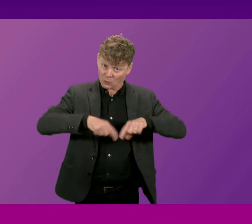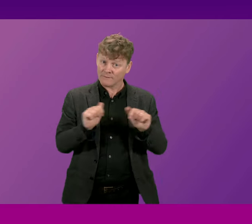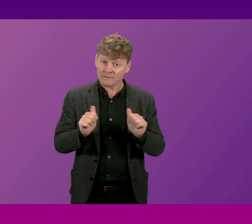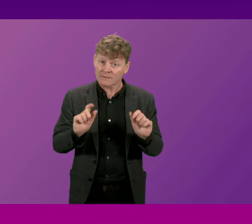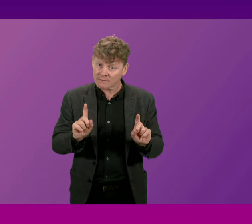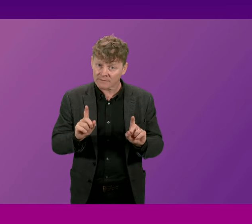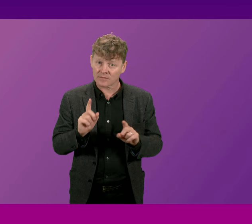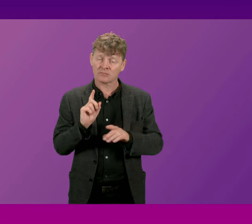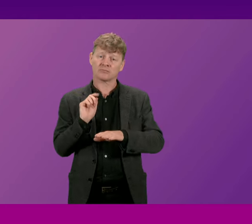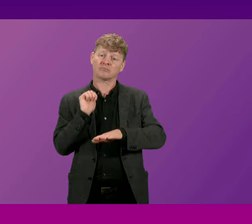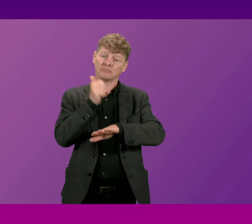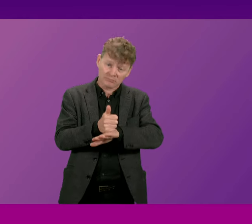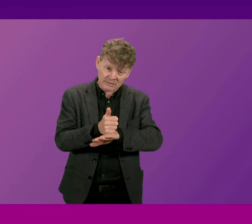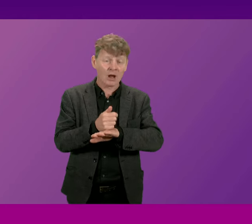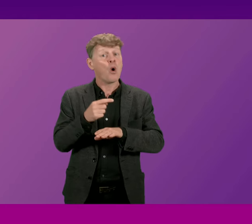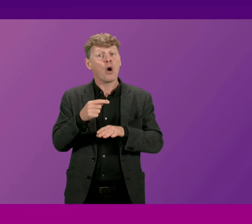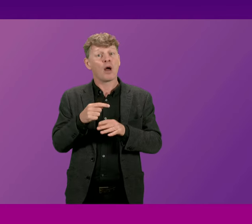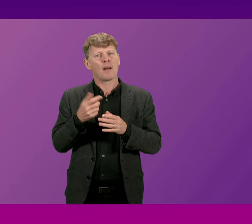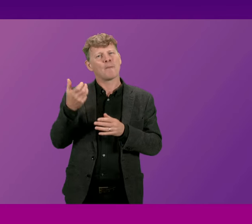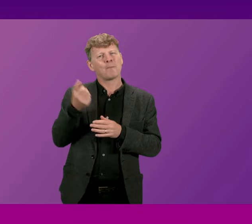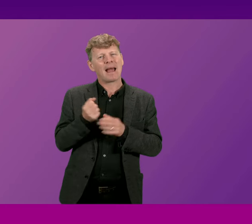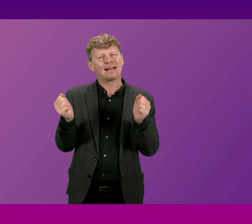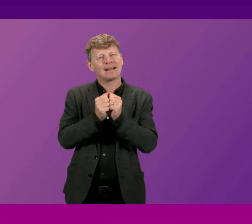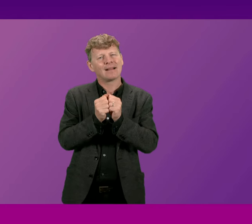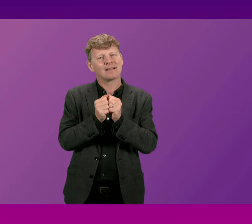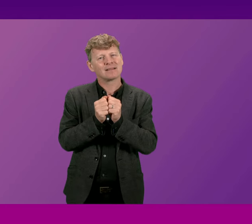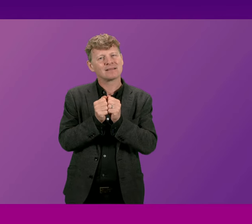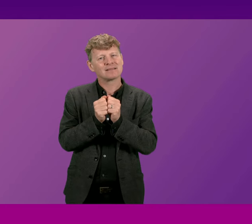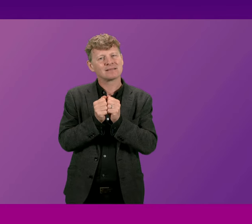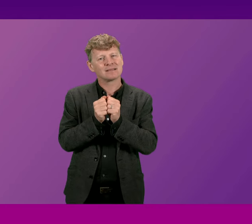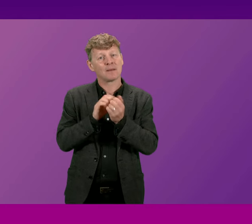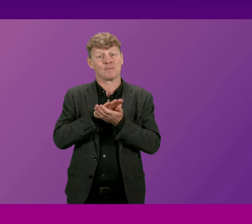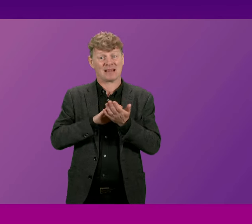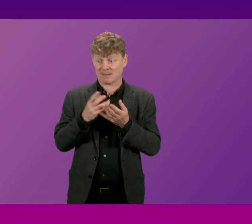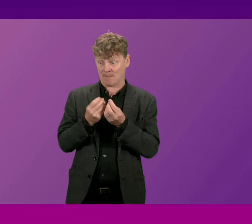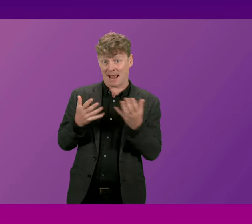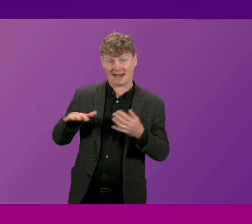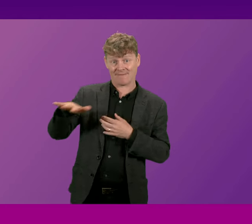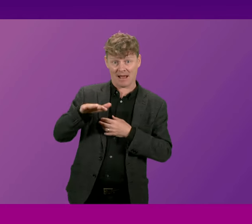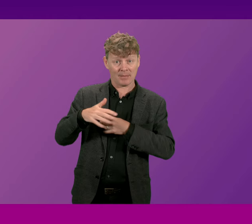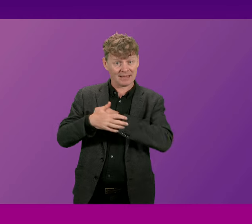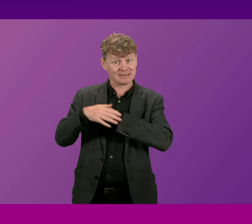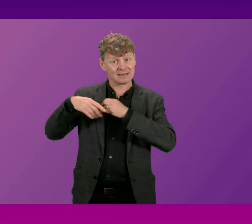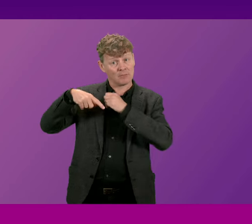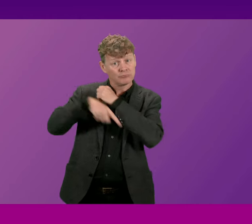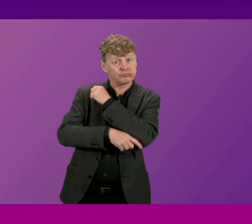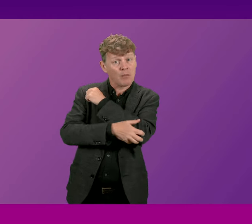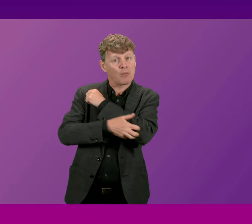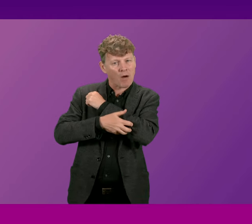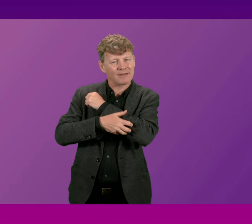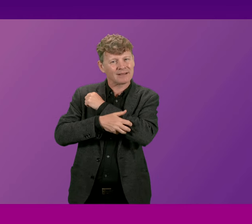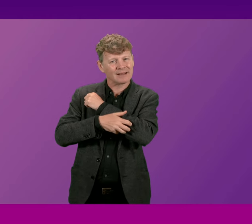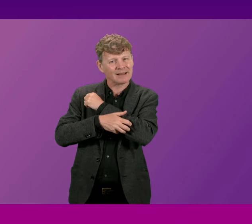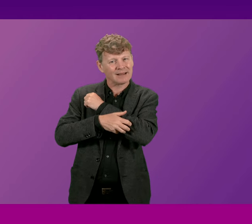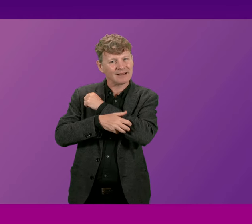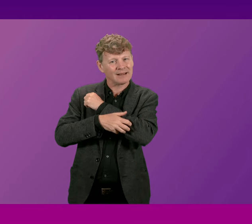an agreed and supported pay deals that will be lifting families out of poverty because of the pay deals that